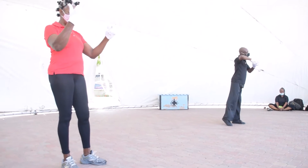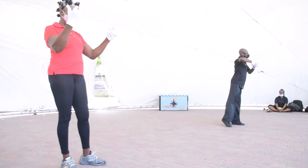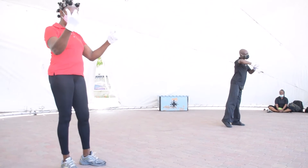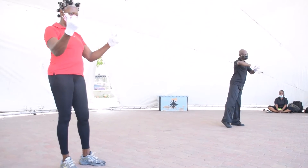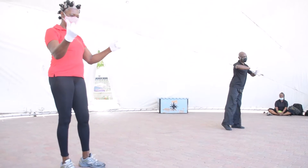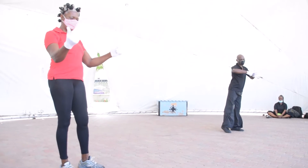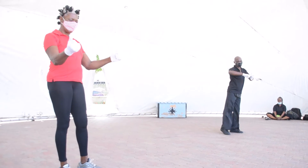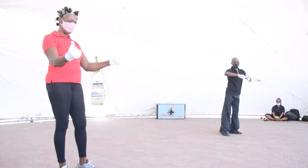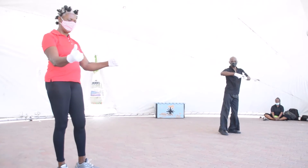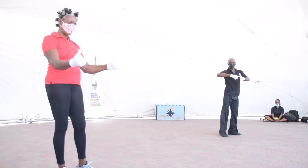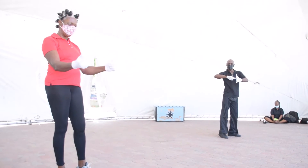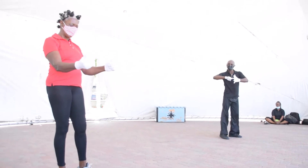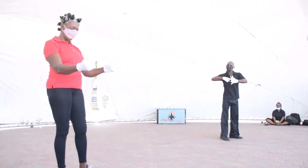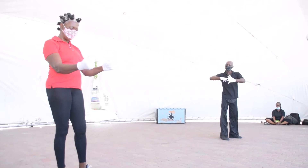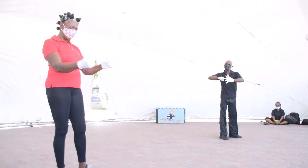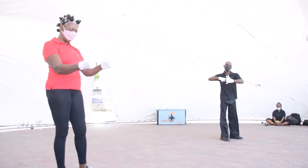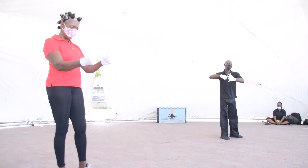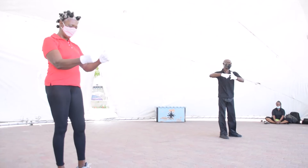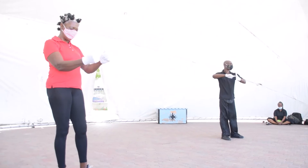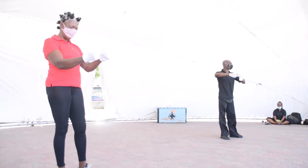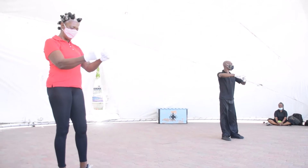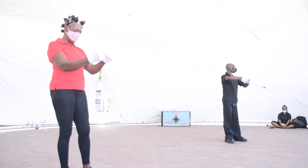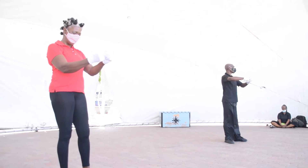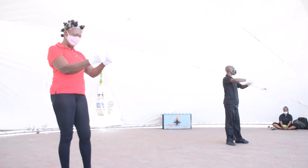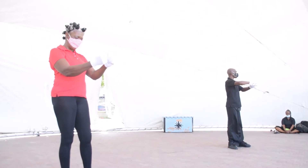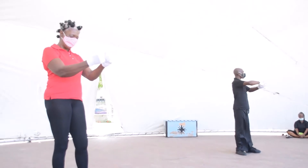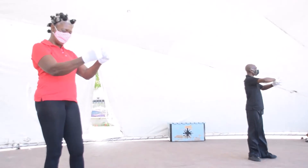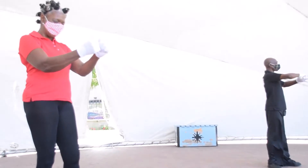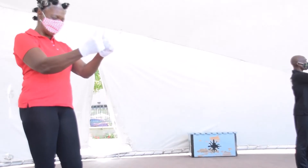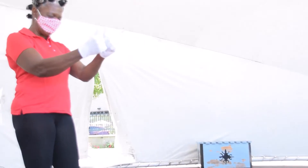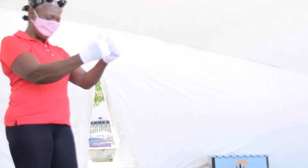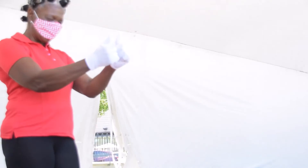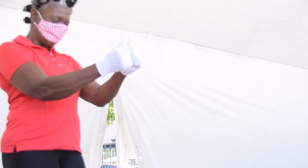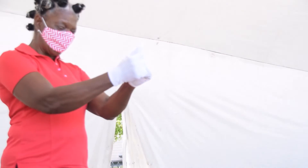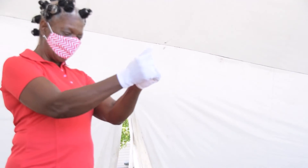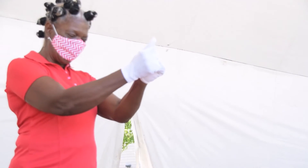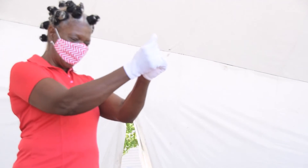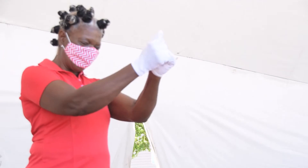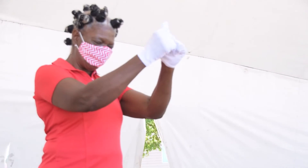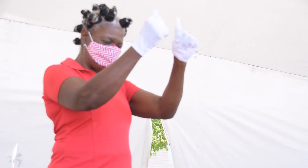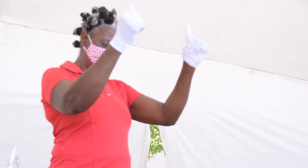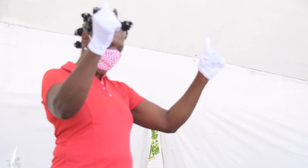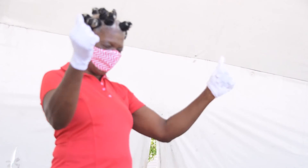with me